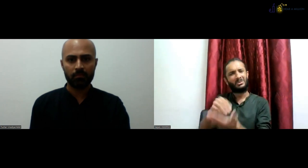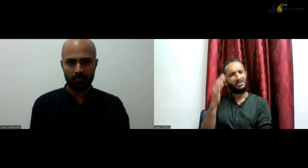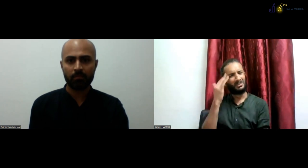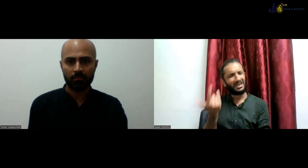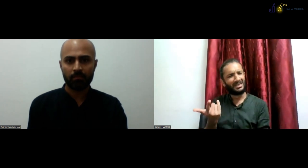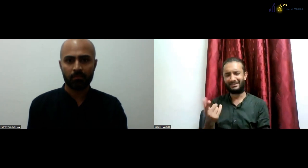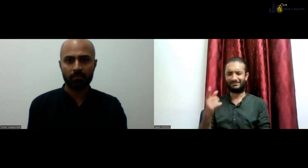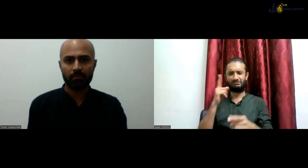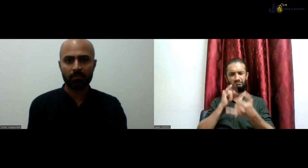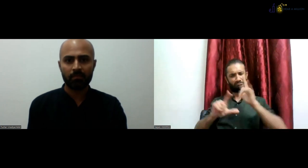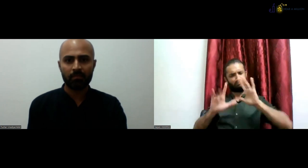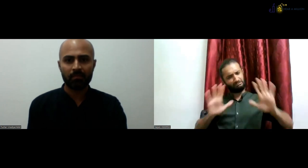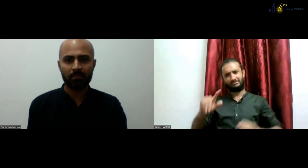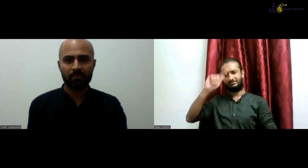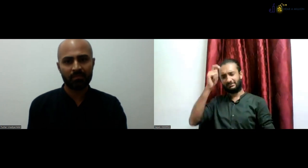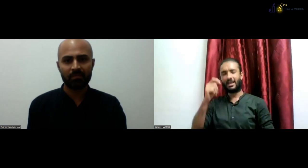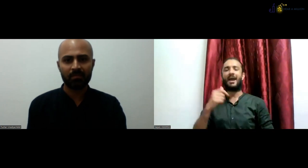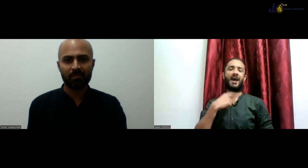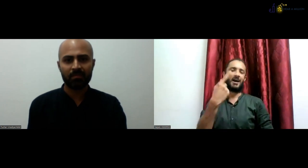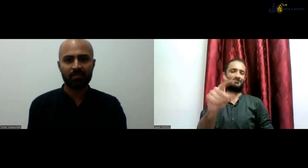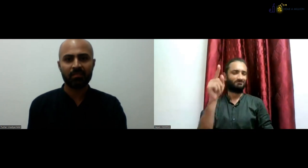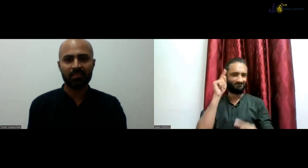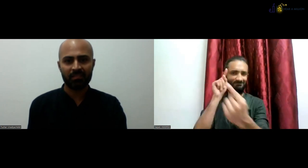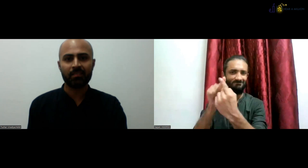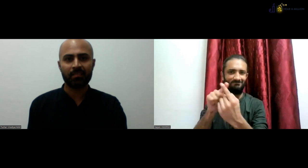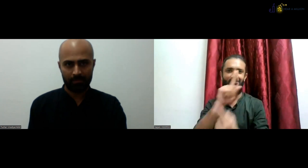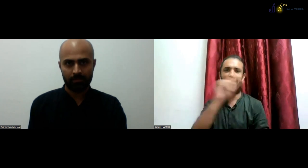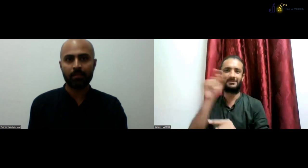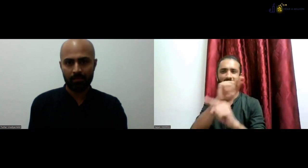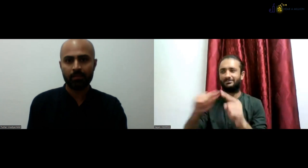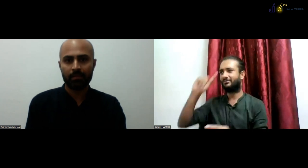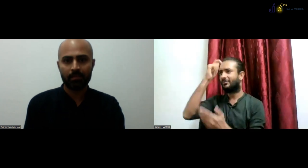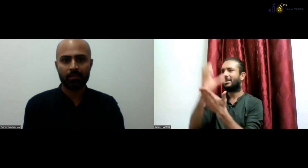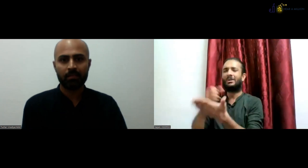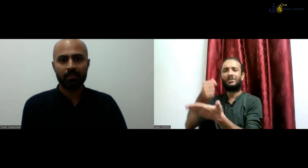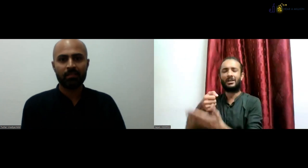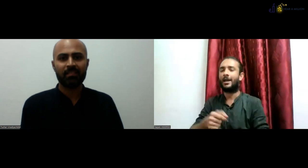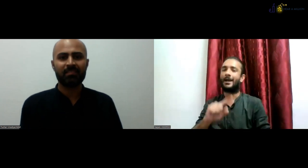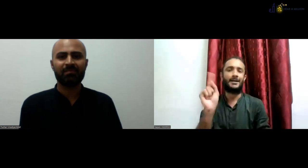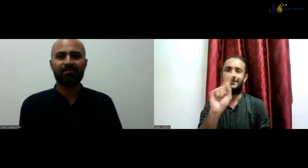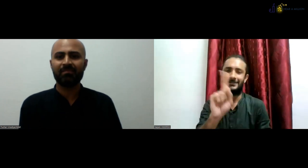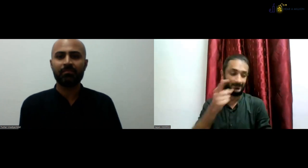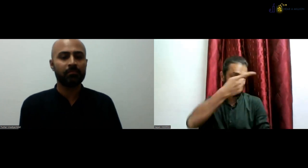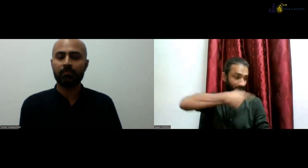DTISL, we do talk, you know, teach English. Some of them are asking, why is English being taught?